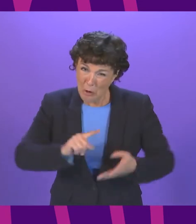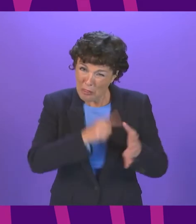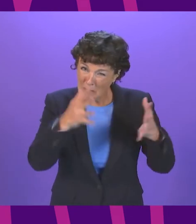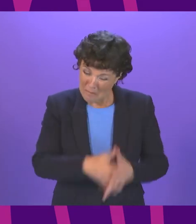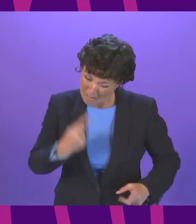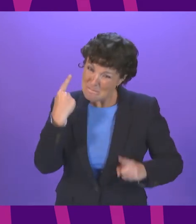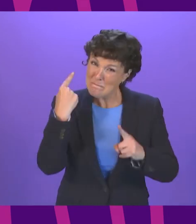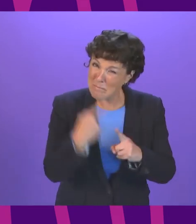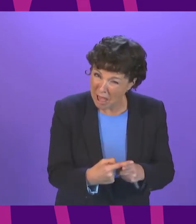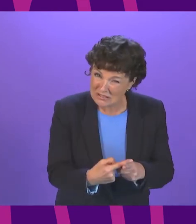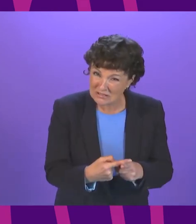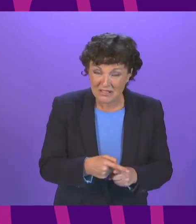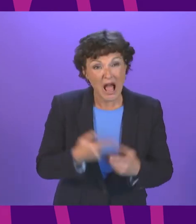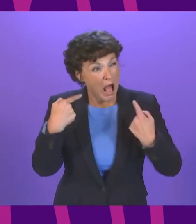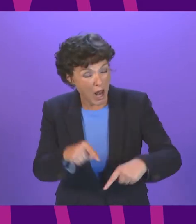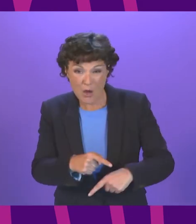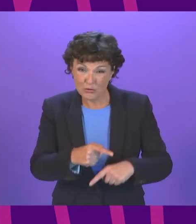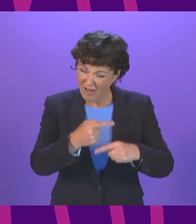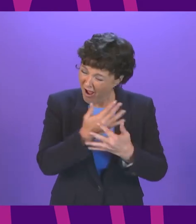to live in preventable poverty.